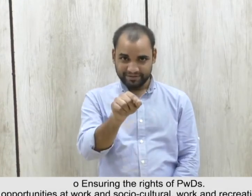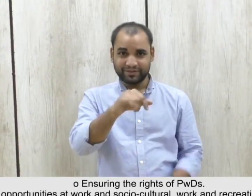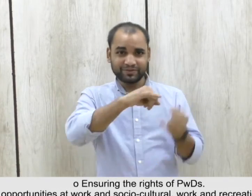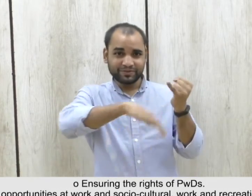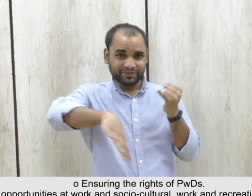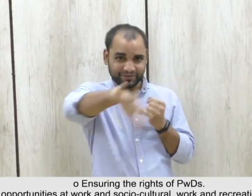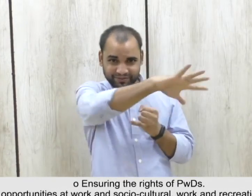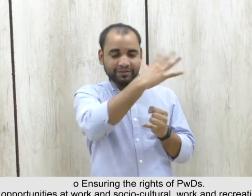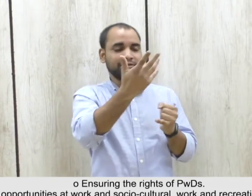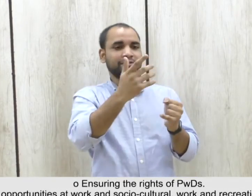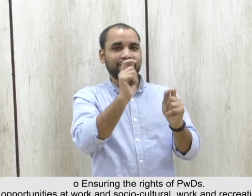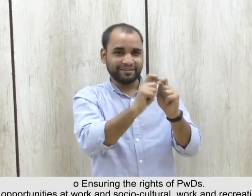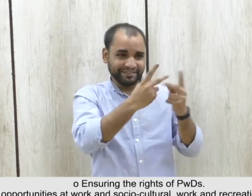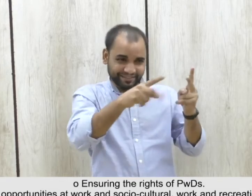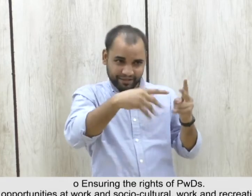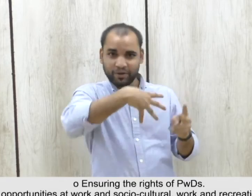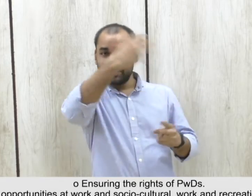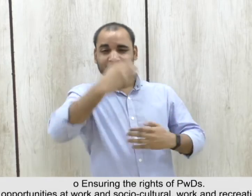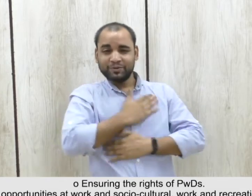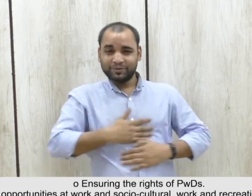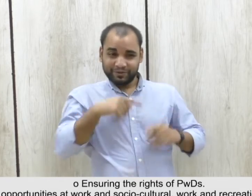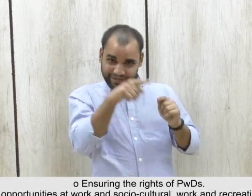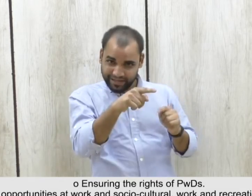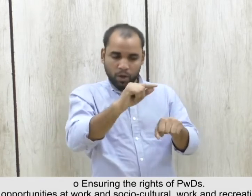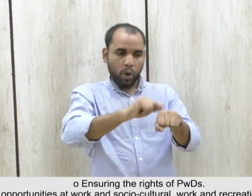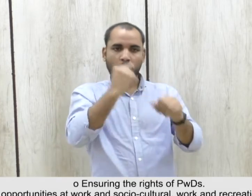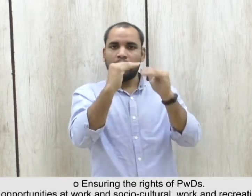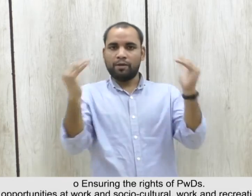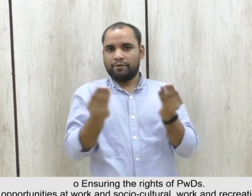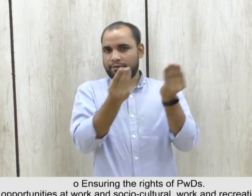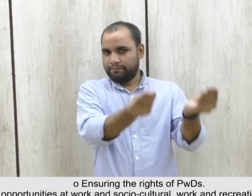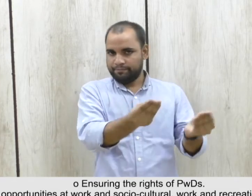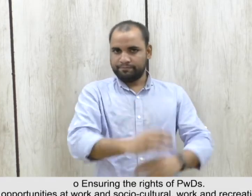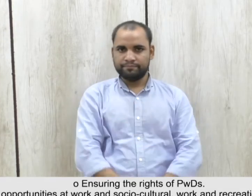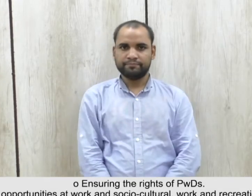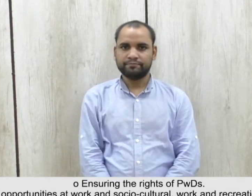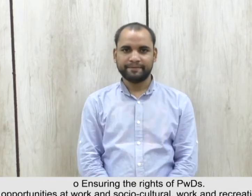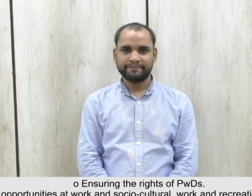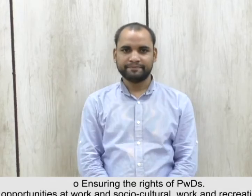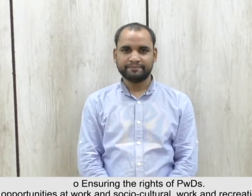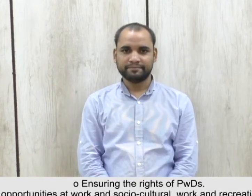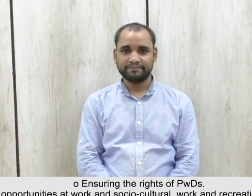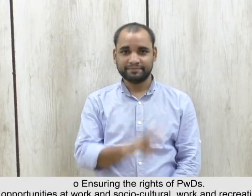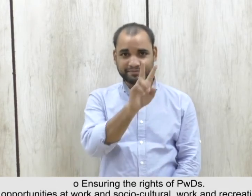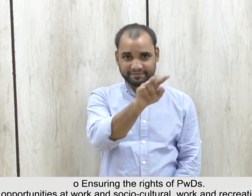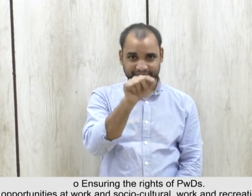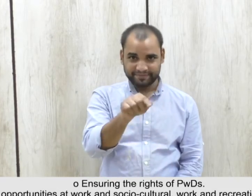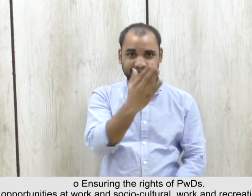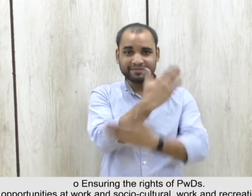equal opportunities at work, and socio-cultural and recreational activities,